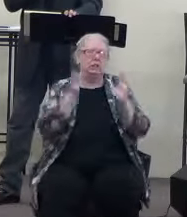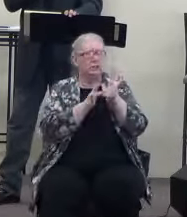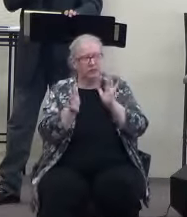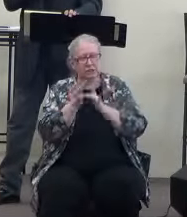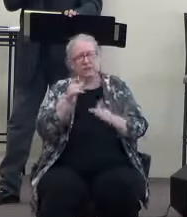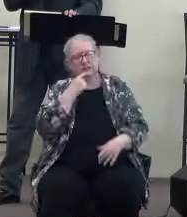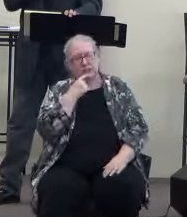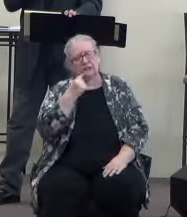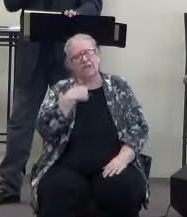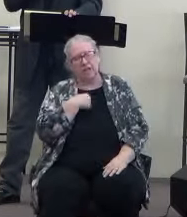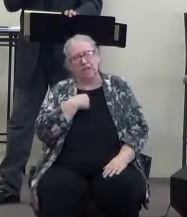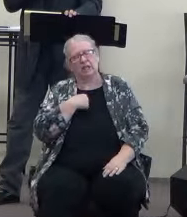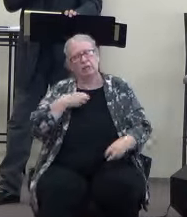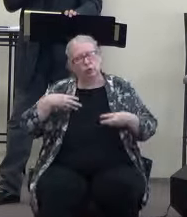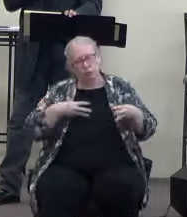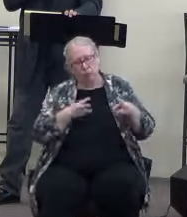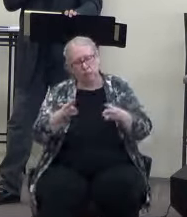am the way, the truth, and the life.